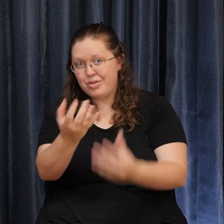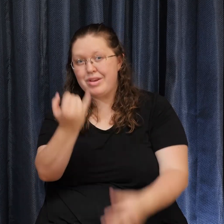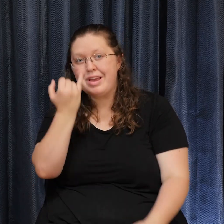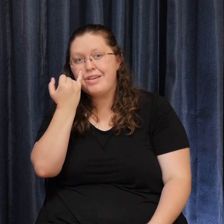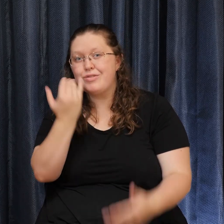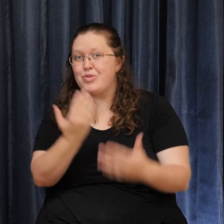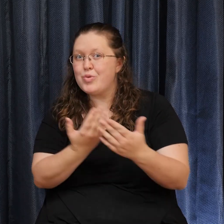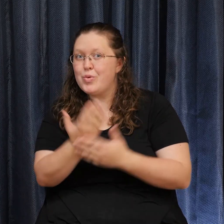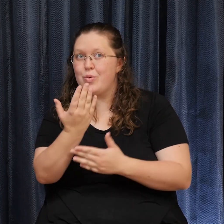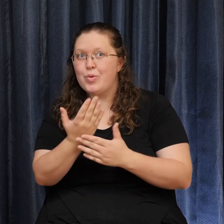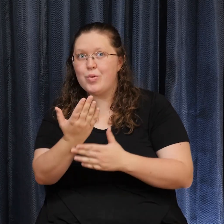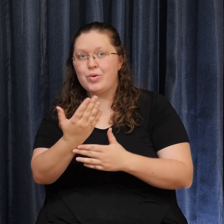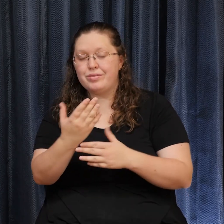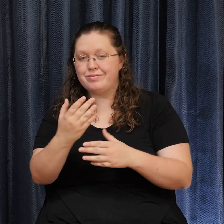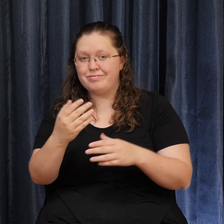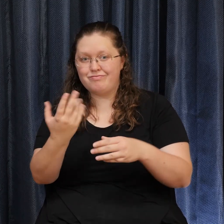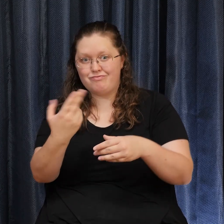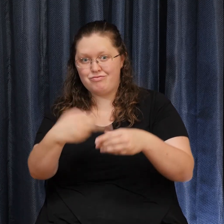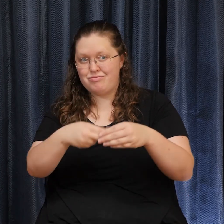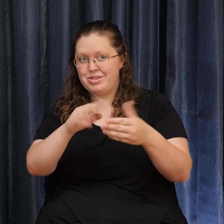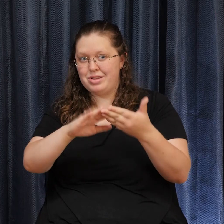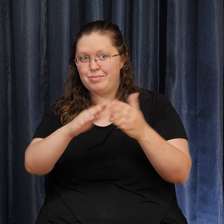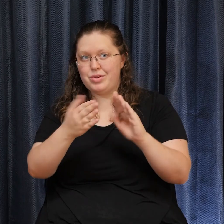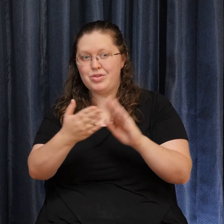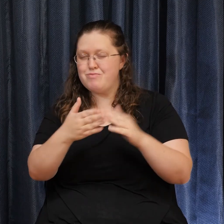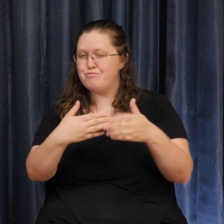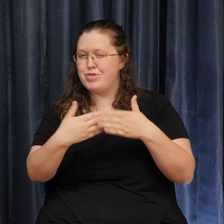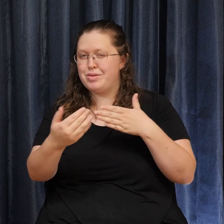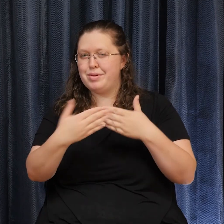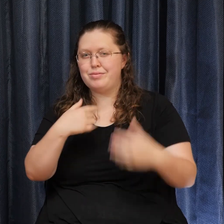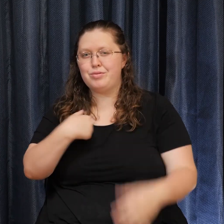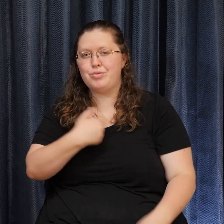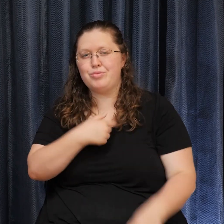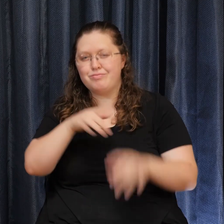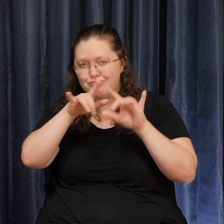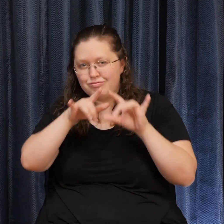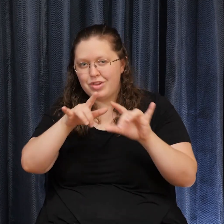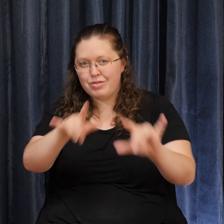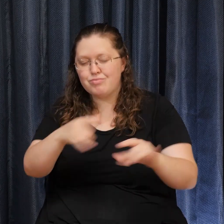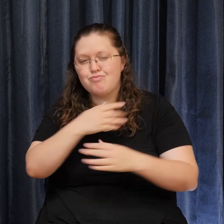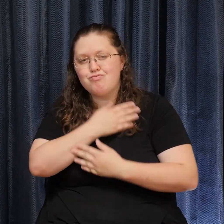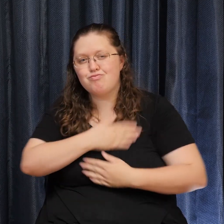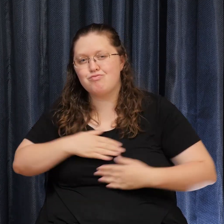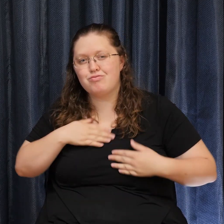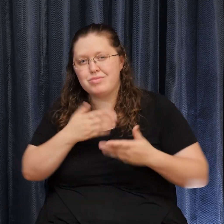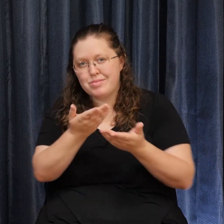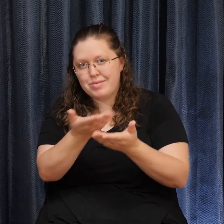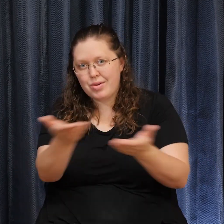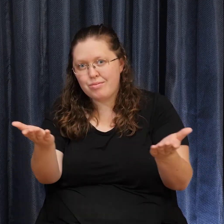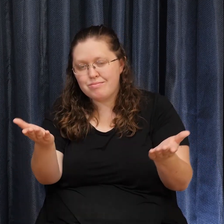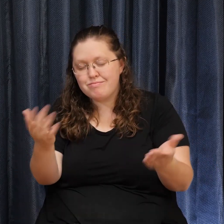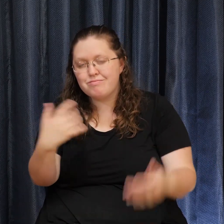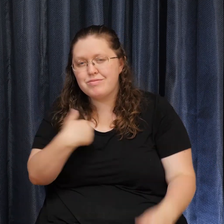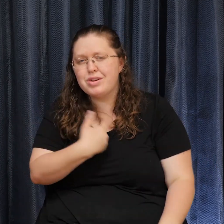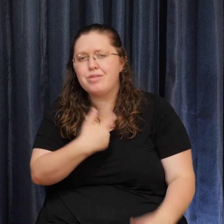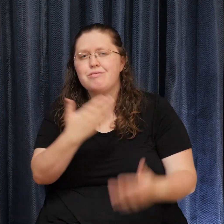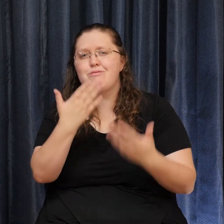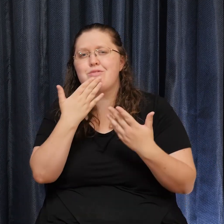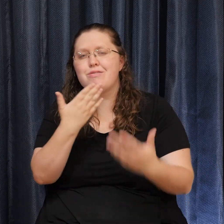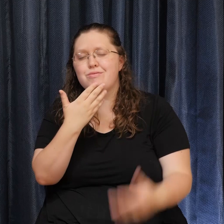to this community, we love you and we appreciate you, and we are grateful that you've tuned in today and hope you'll come